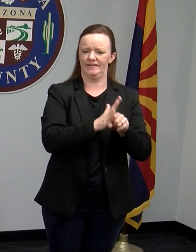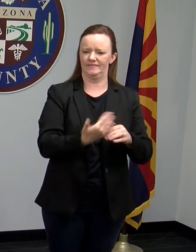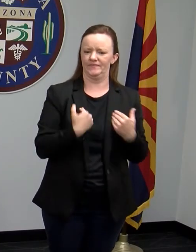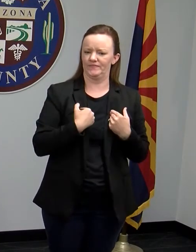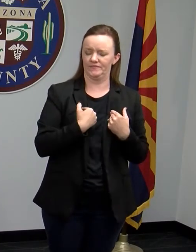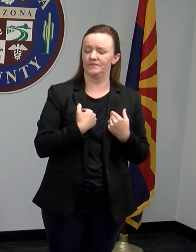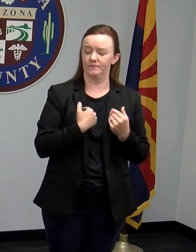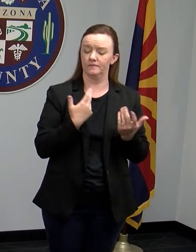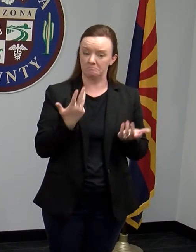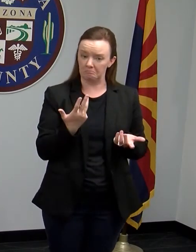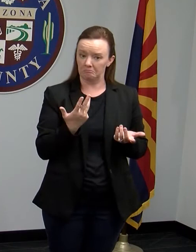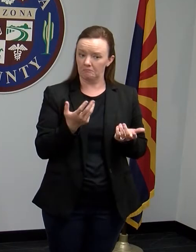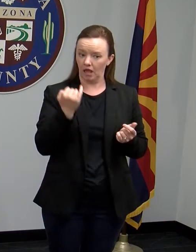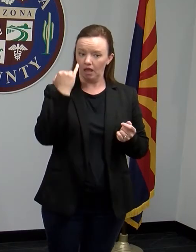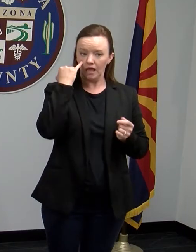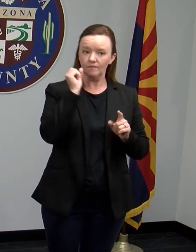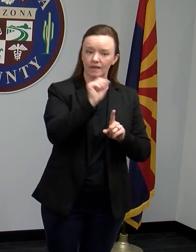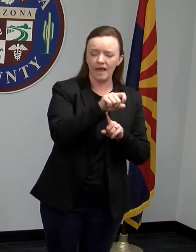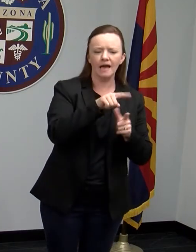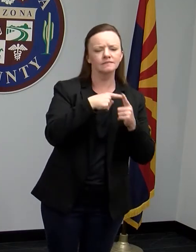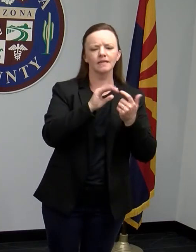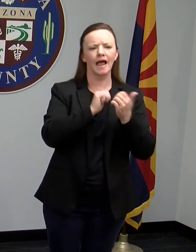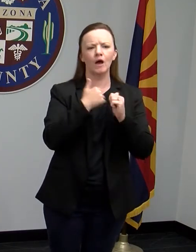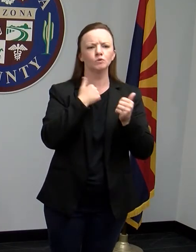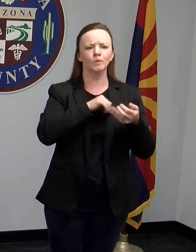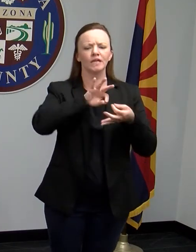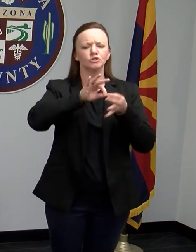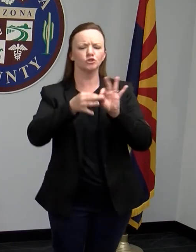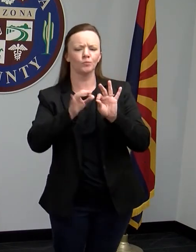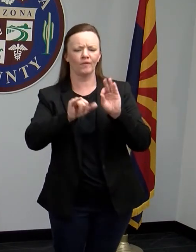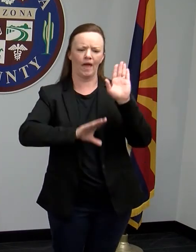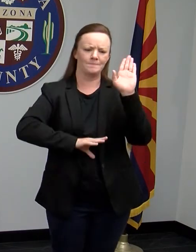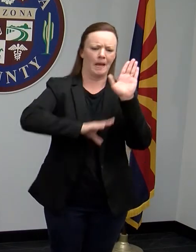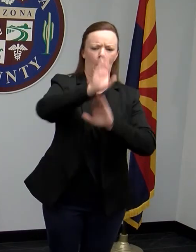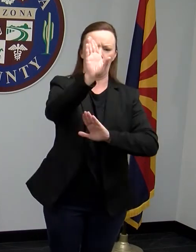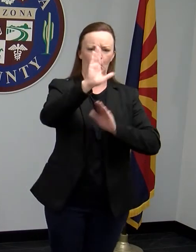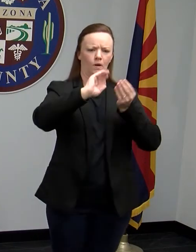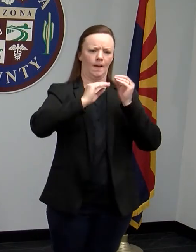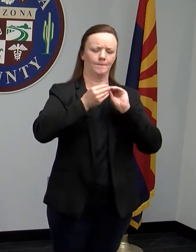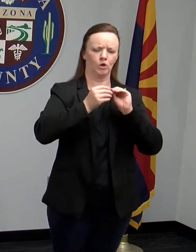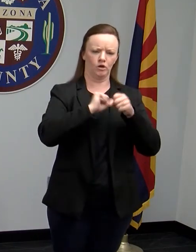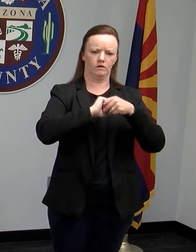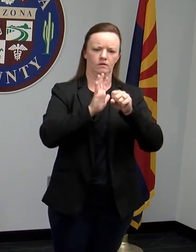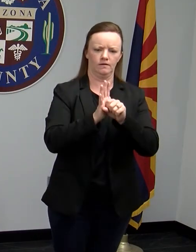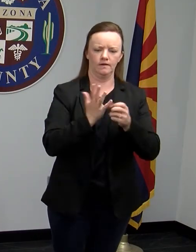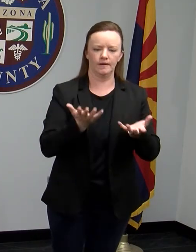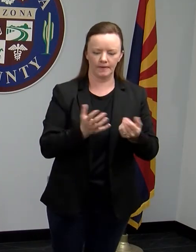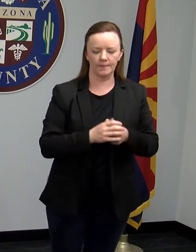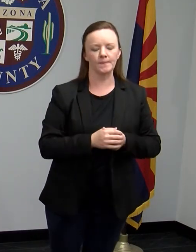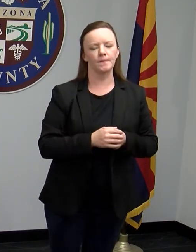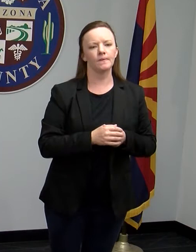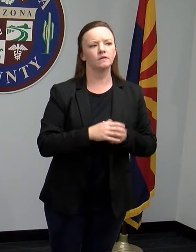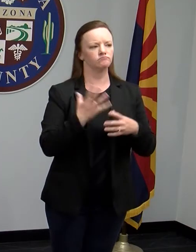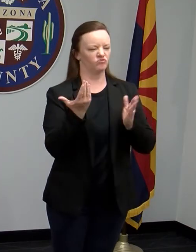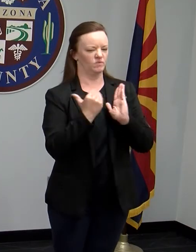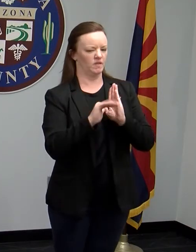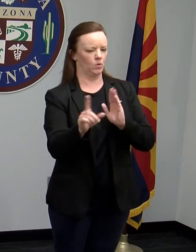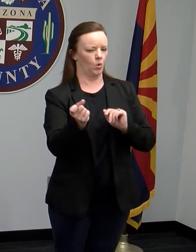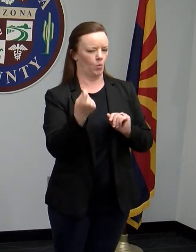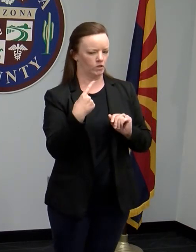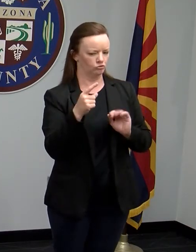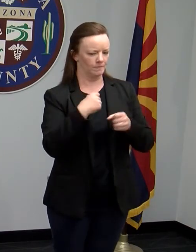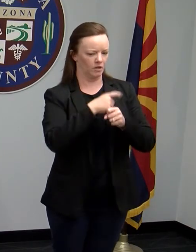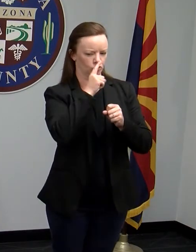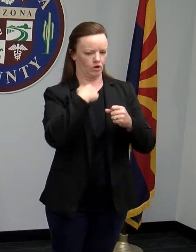And if so, how do we interpret that spike in positive cases? So, Stephanie, if I'm understanding your question